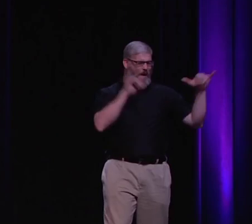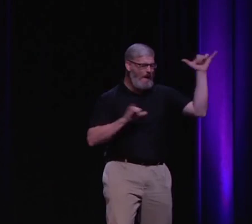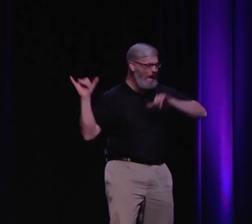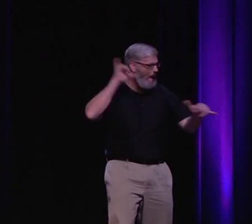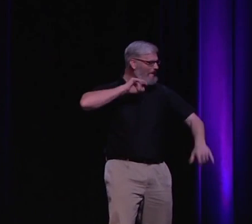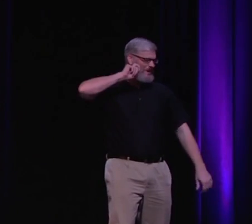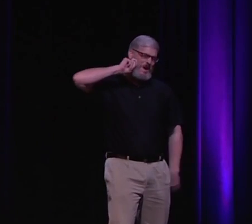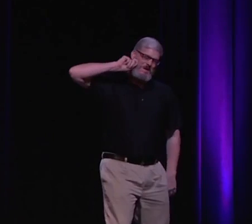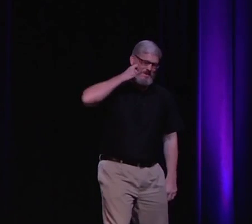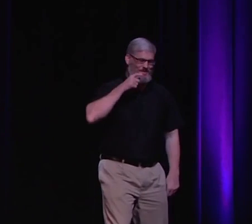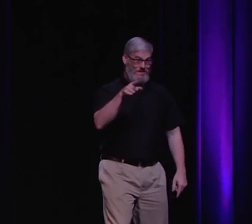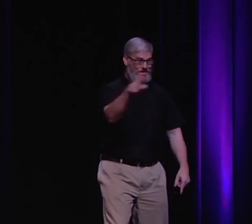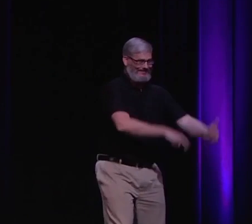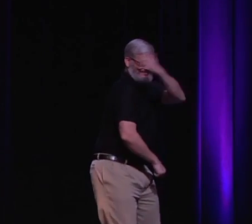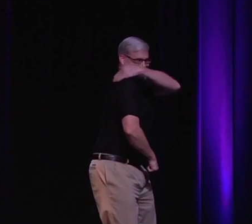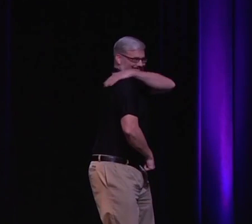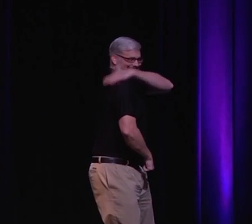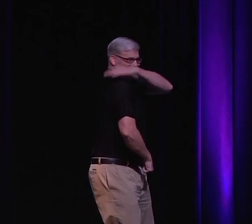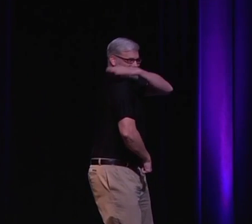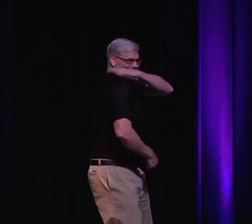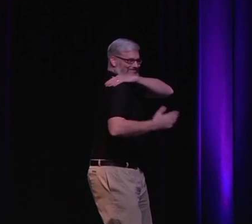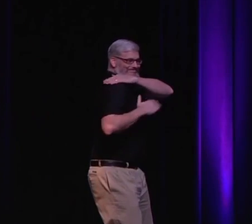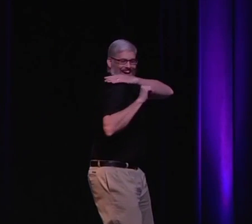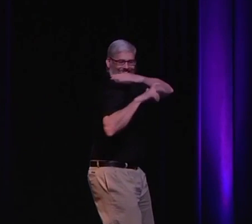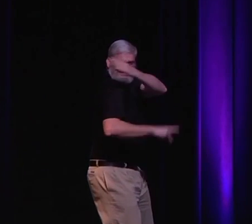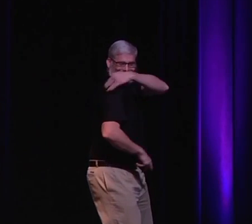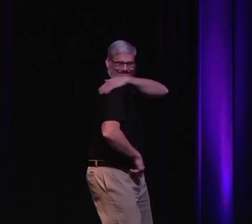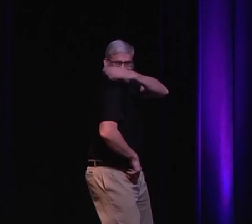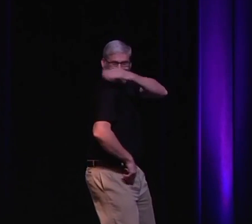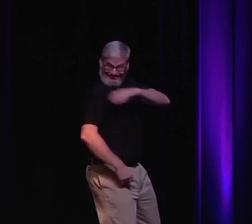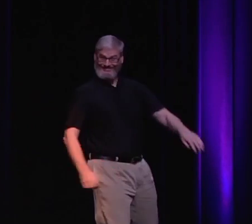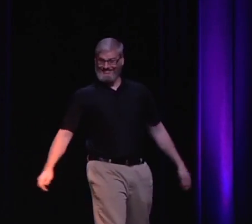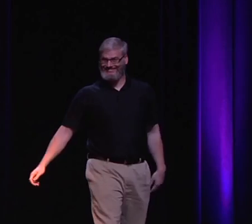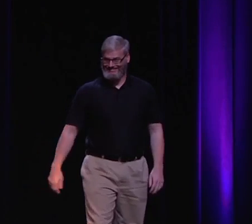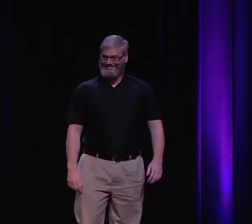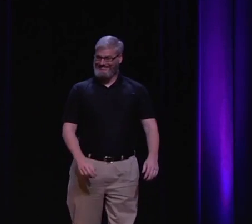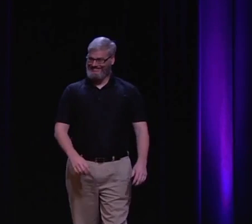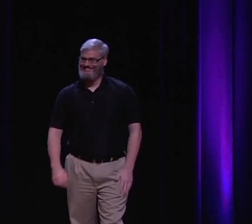However, if my speech is amazing, you know, you give me the credit, okay? I'll take the credit for that.